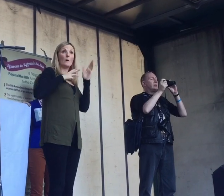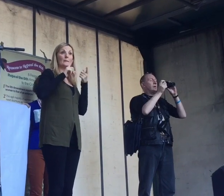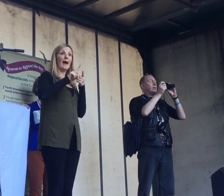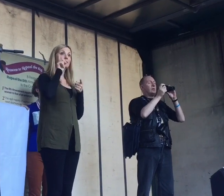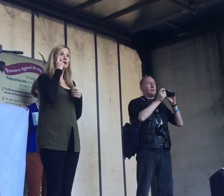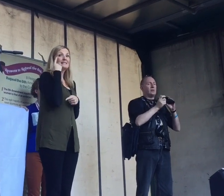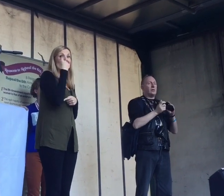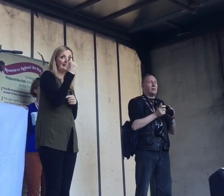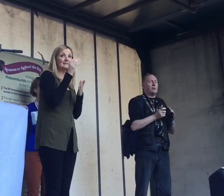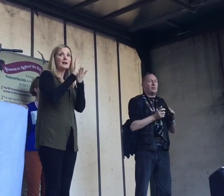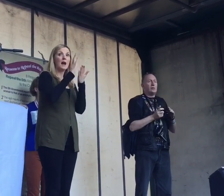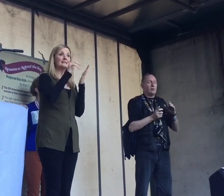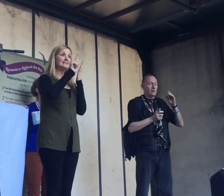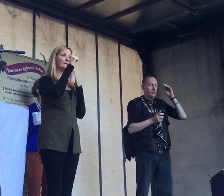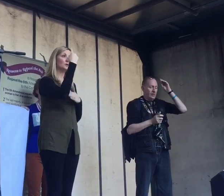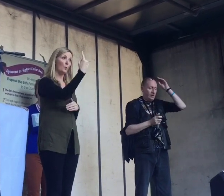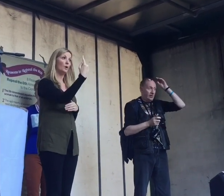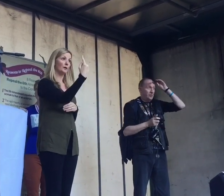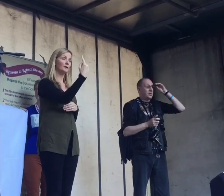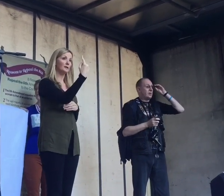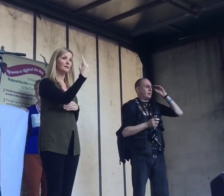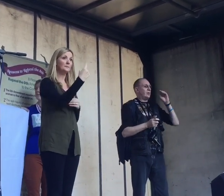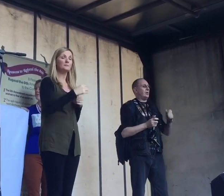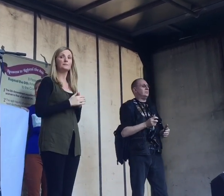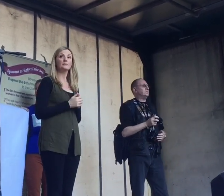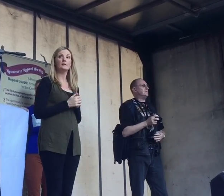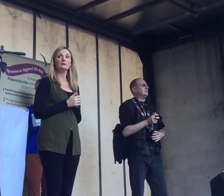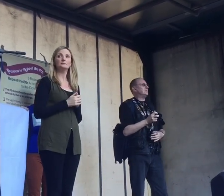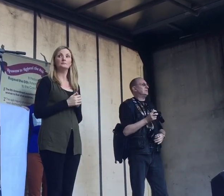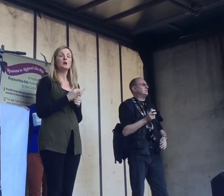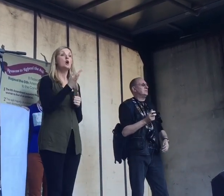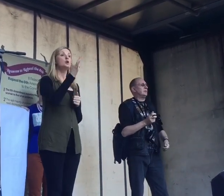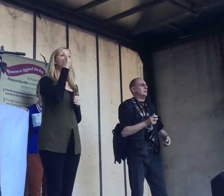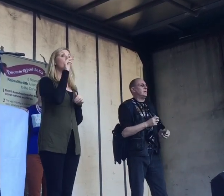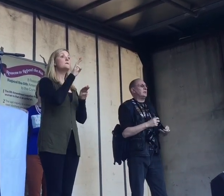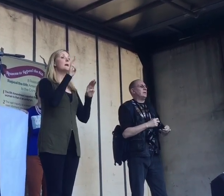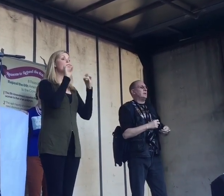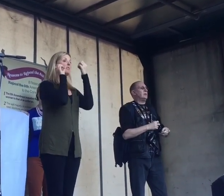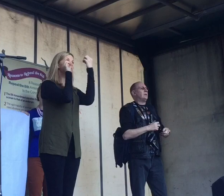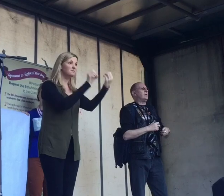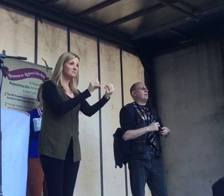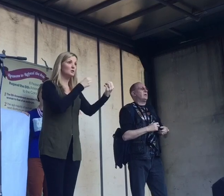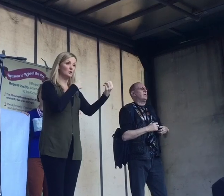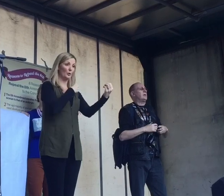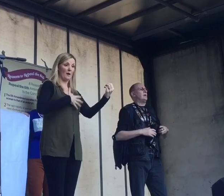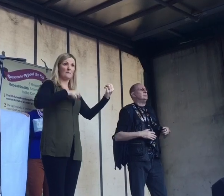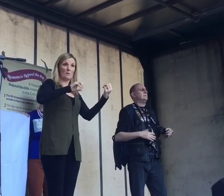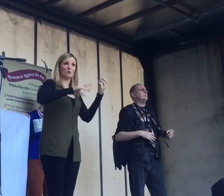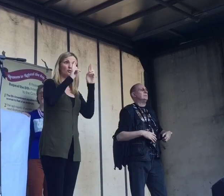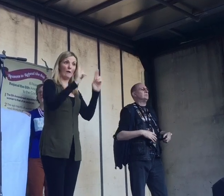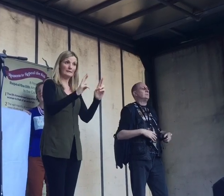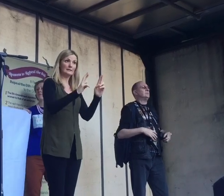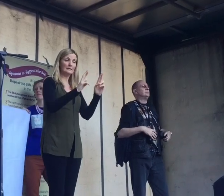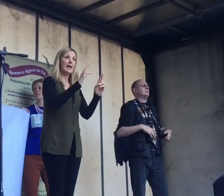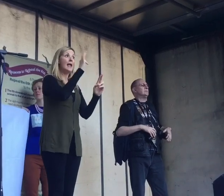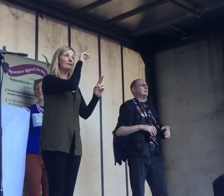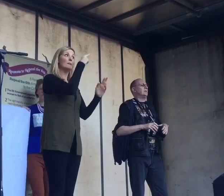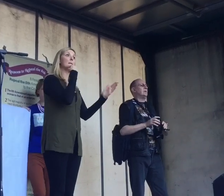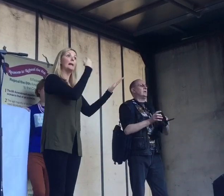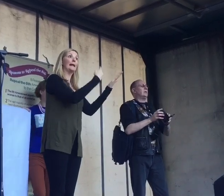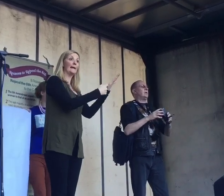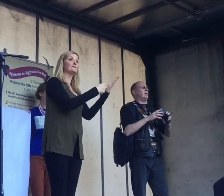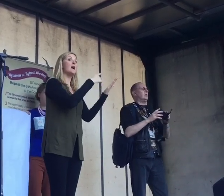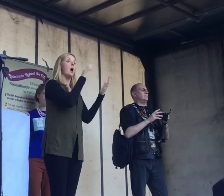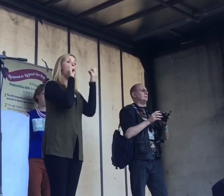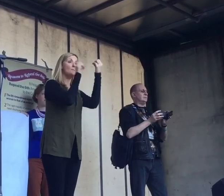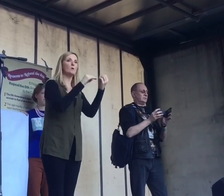since 1971. If those who oppose progress in this area believe that they stop abortions from